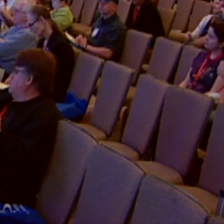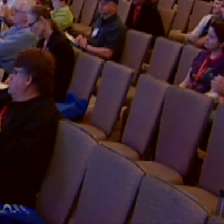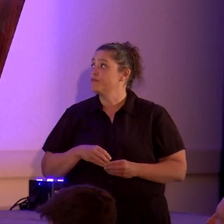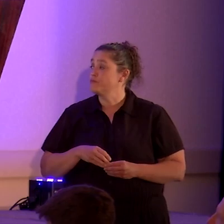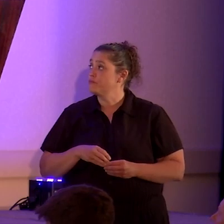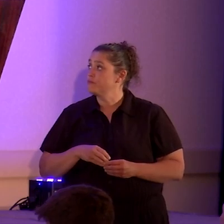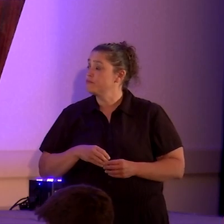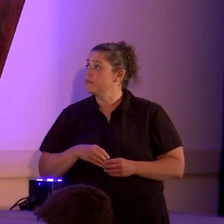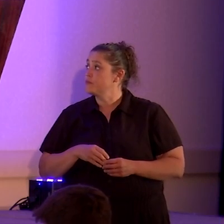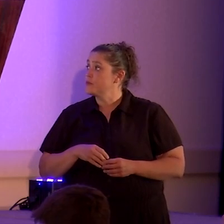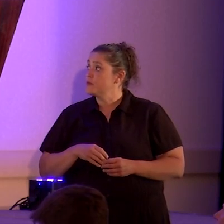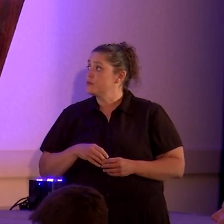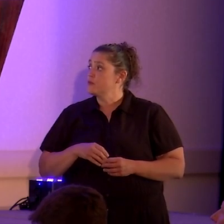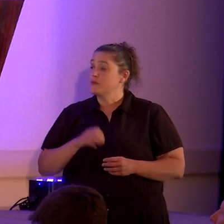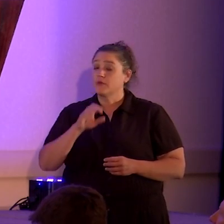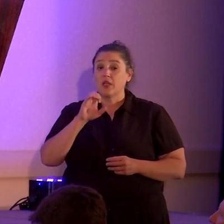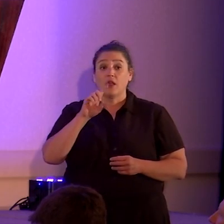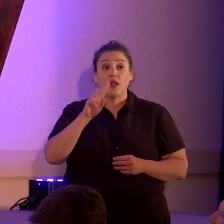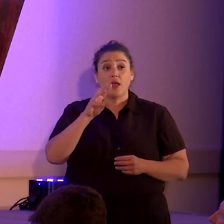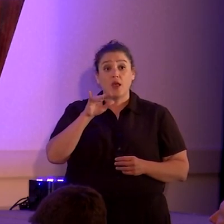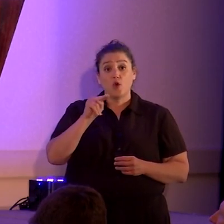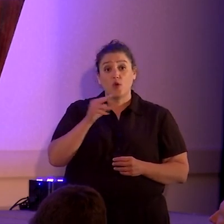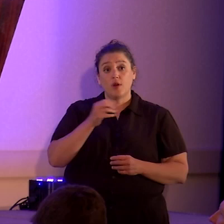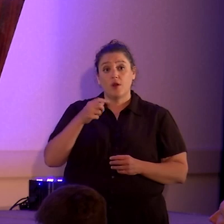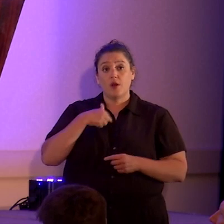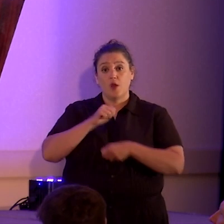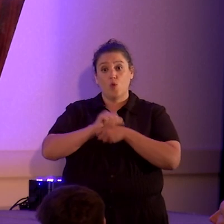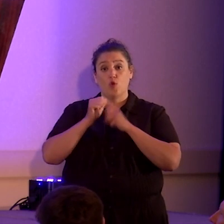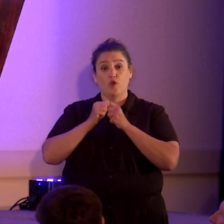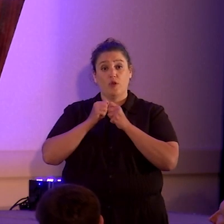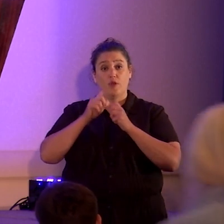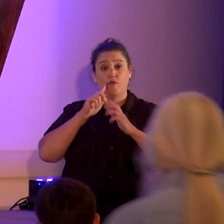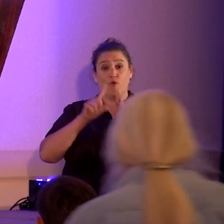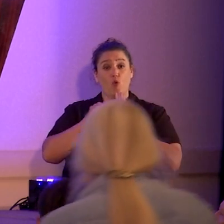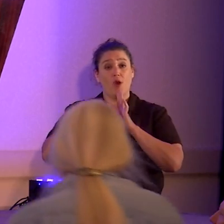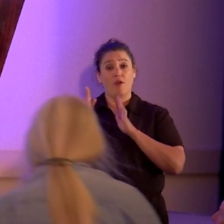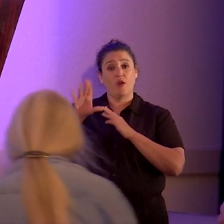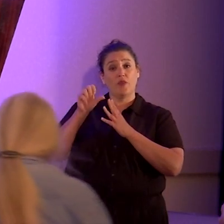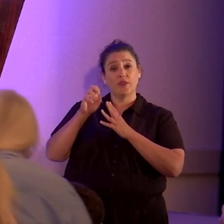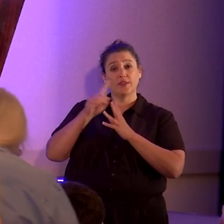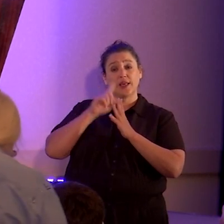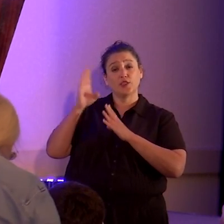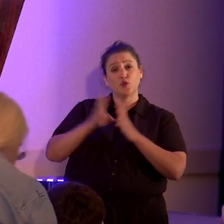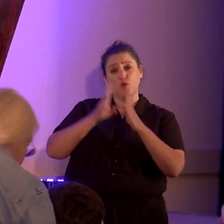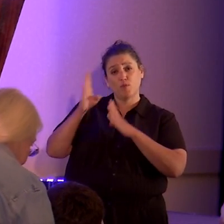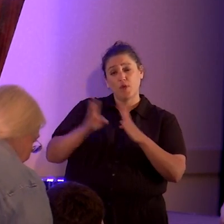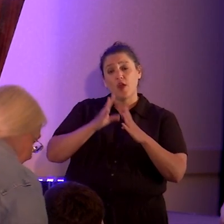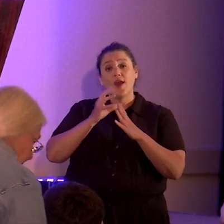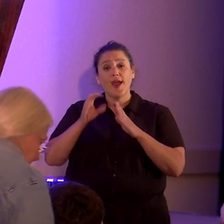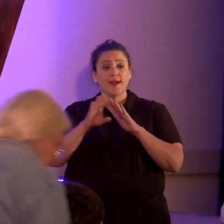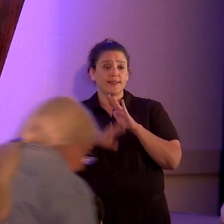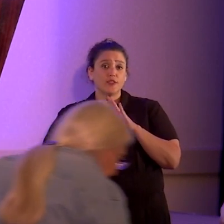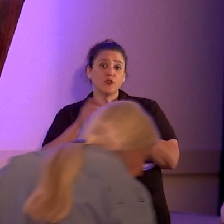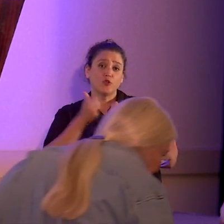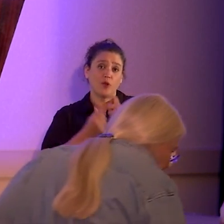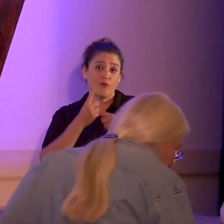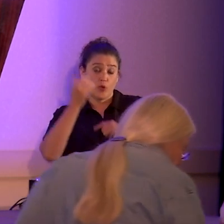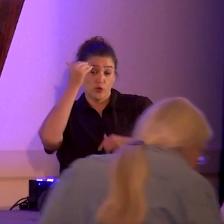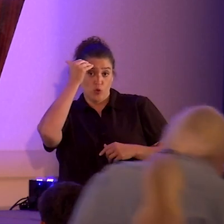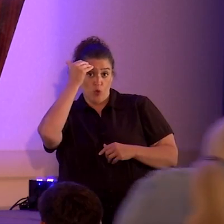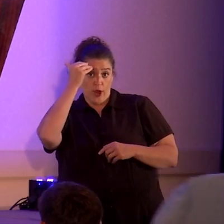Now, Edwin and I worked for a while on this case to prepare it, and essentially, so everyone is aware,